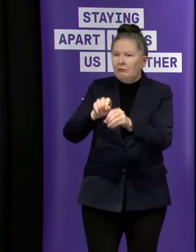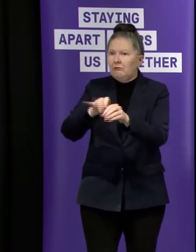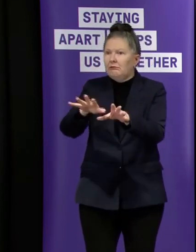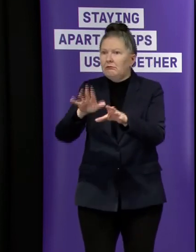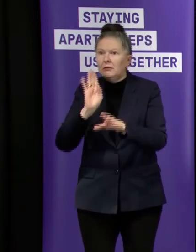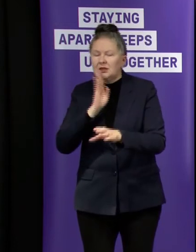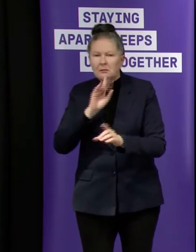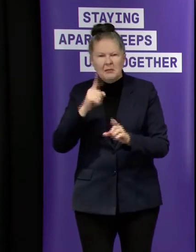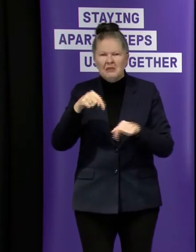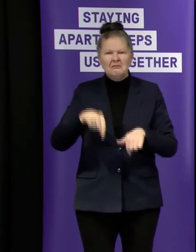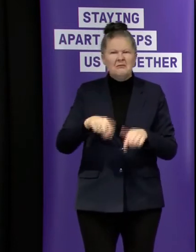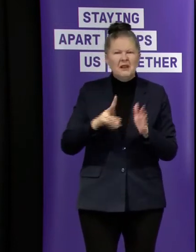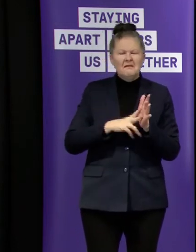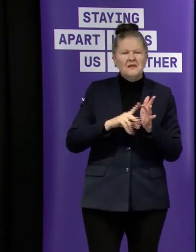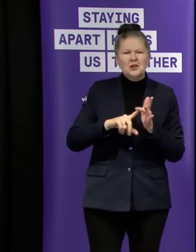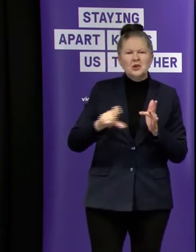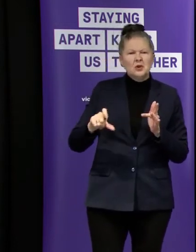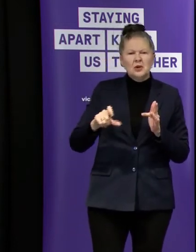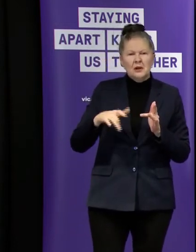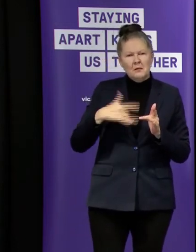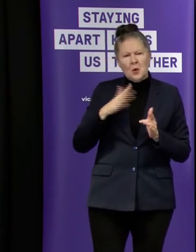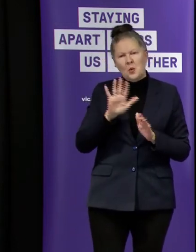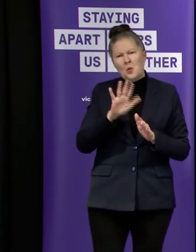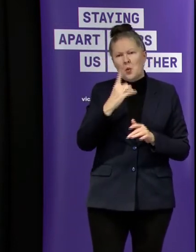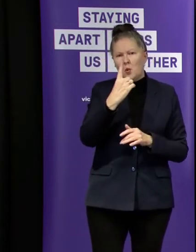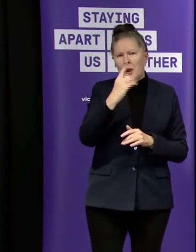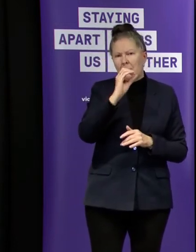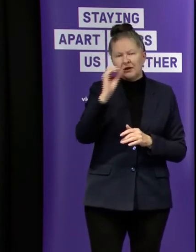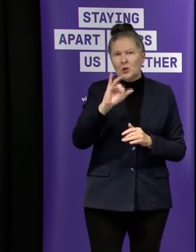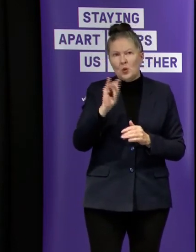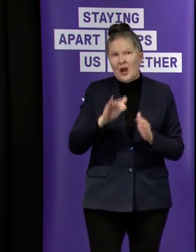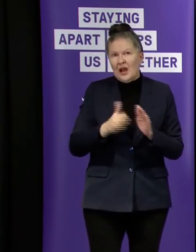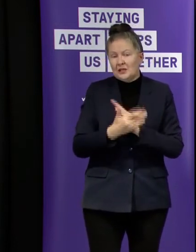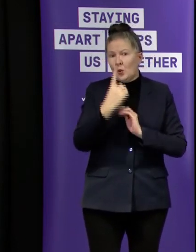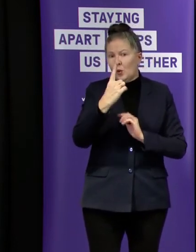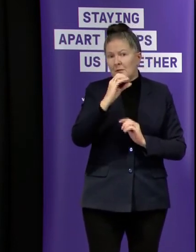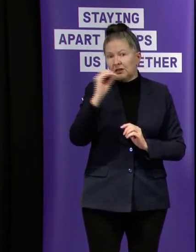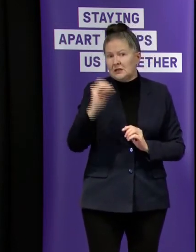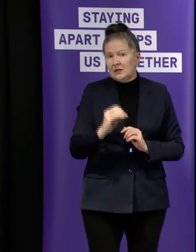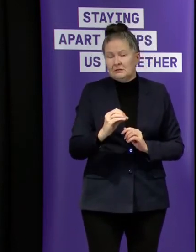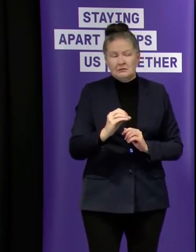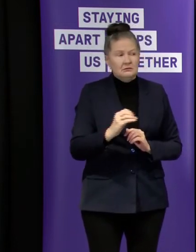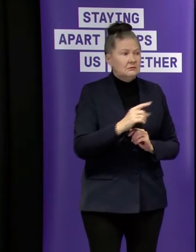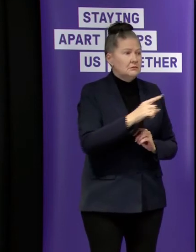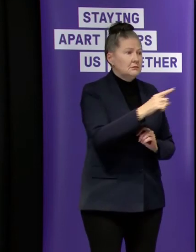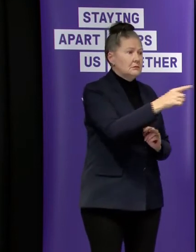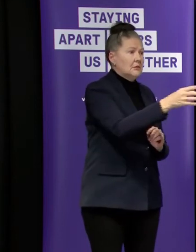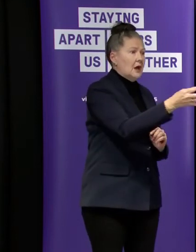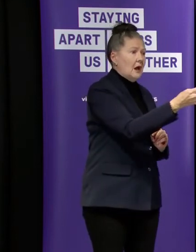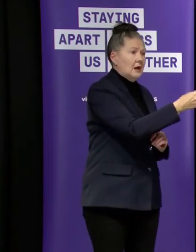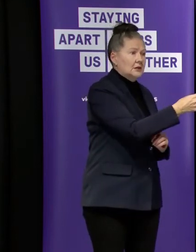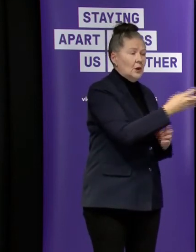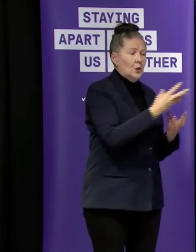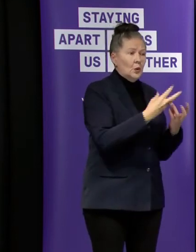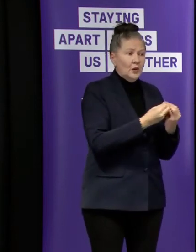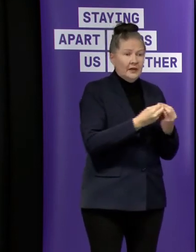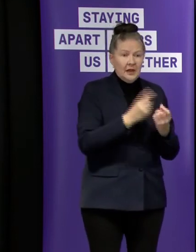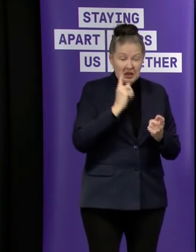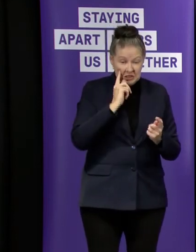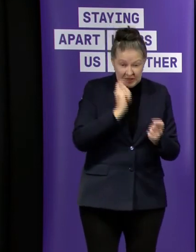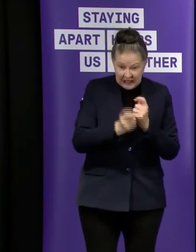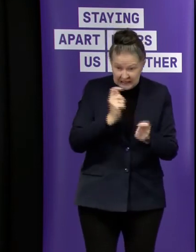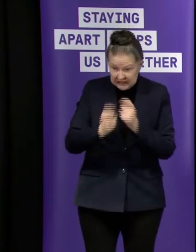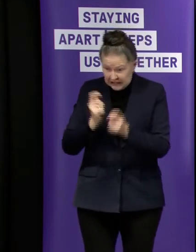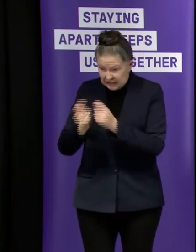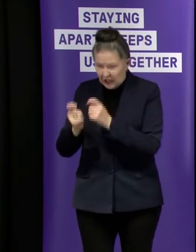in victoria at the moment it's sort of sitting around uh one percent or even less in a lot of places with testing i know you say that there's not much value in testing